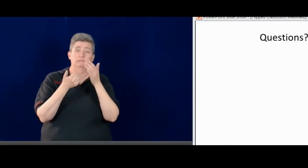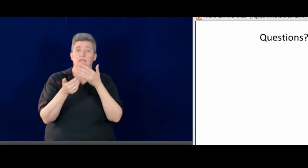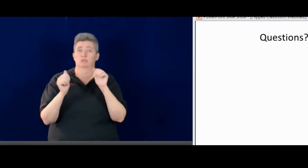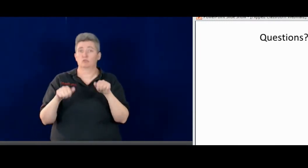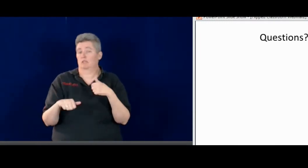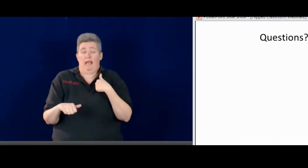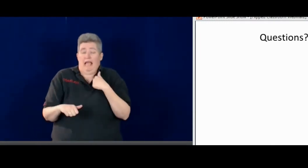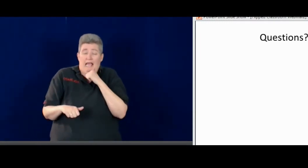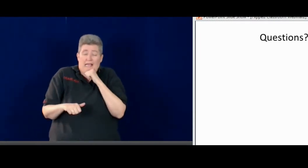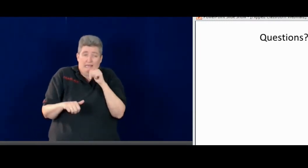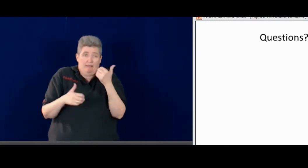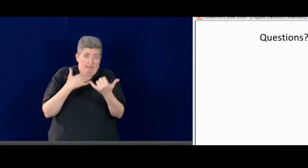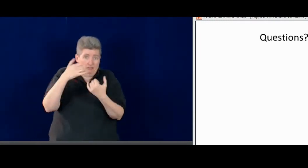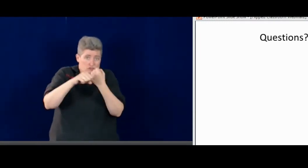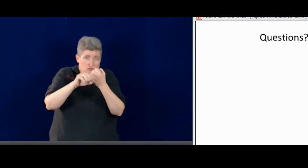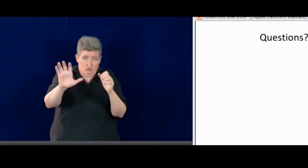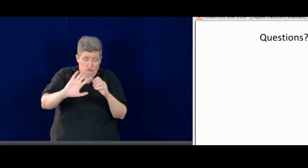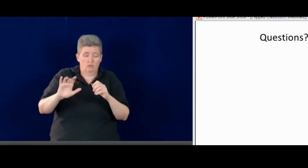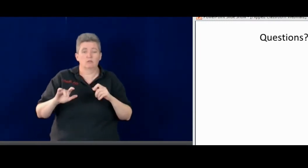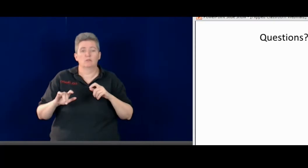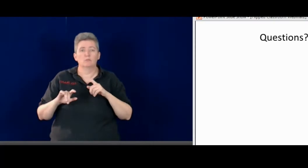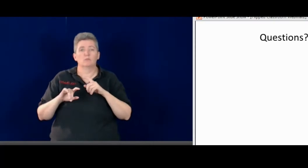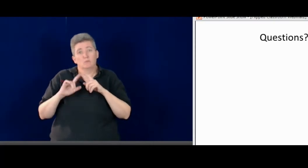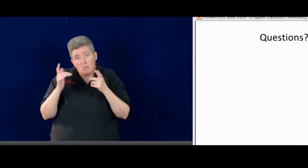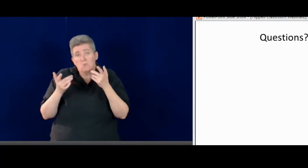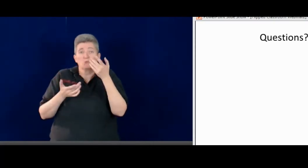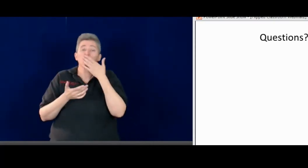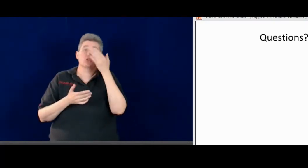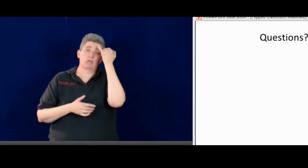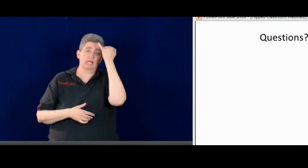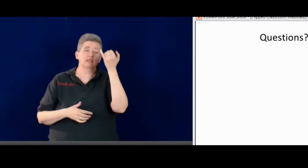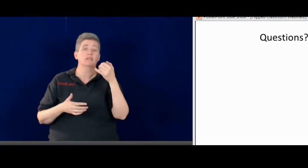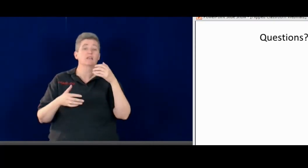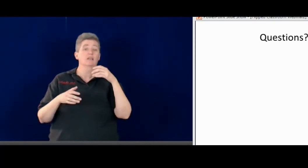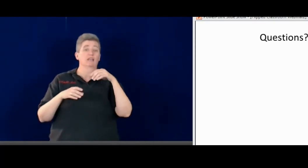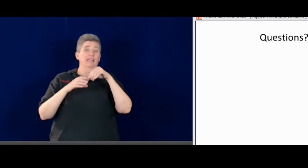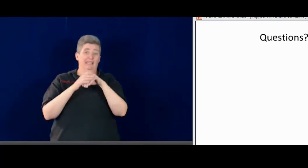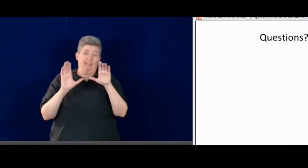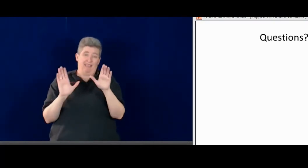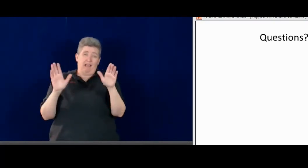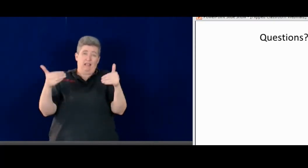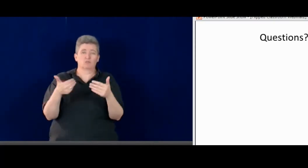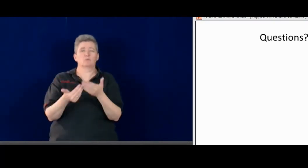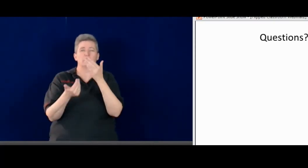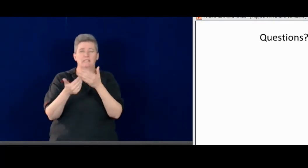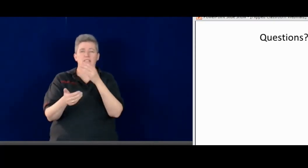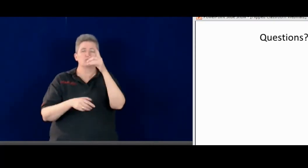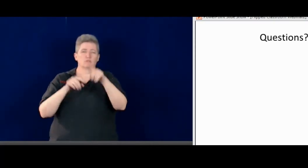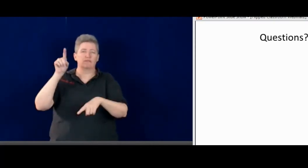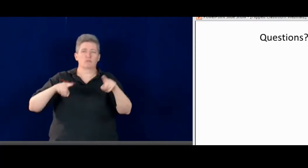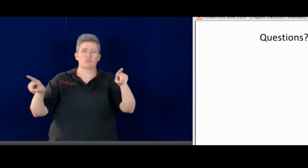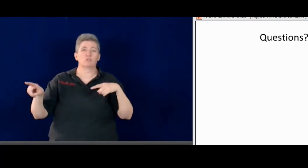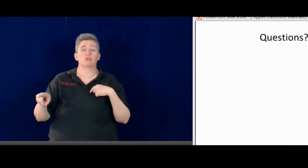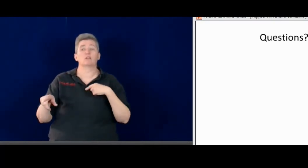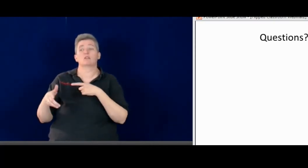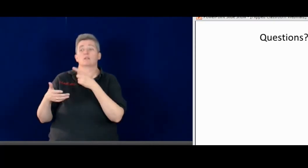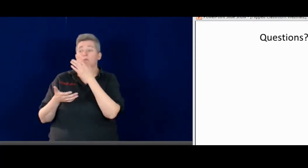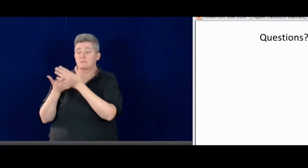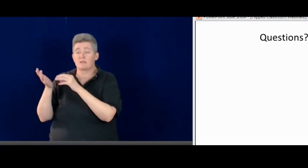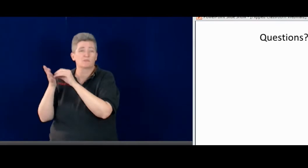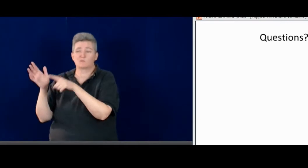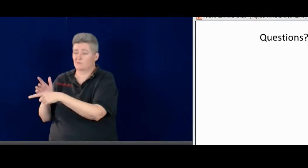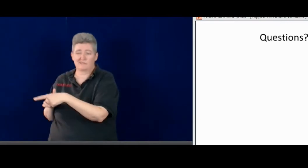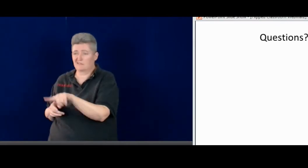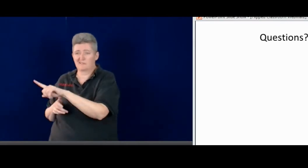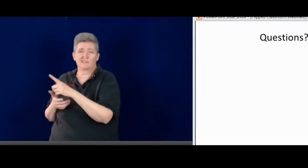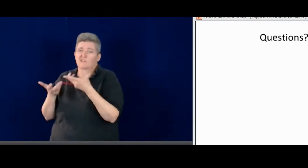could do that. I think it would be easy to do that. I have not yet this year done that. But I think it's a great idea to do that. And in the